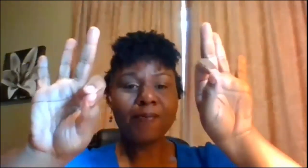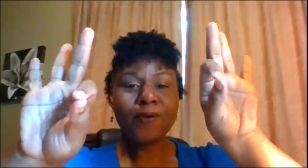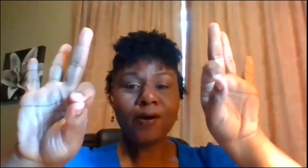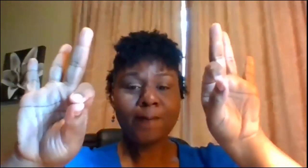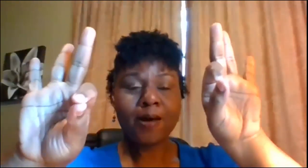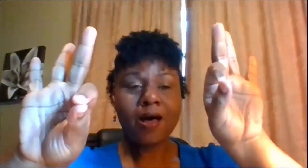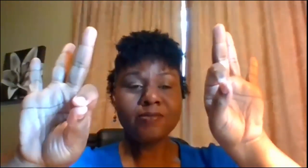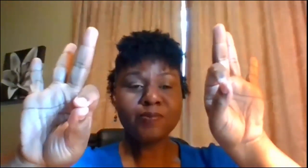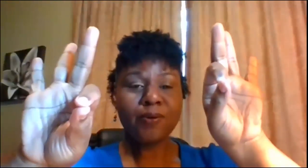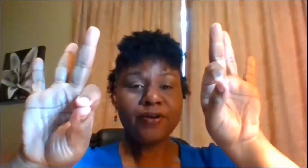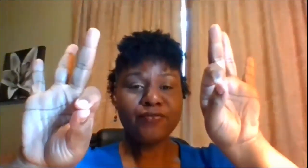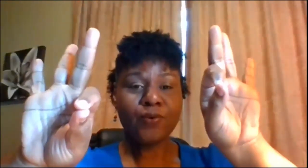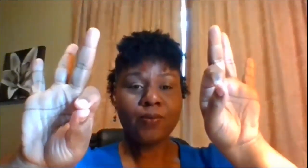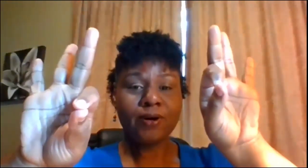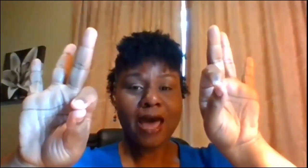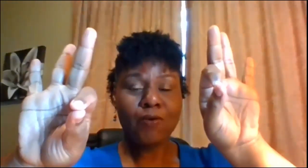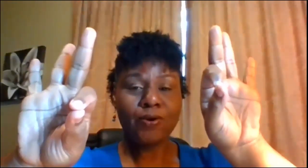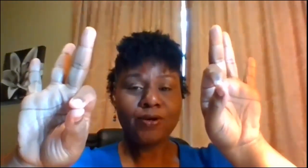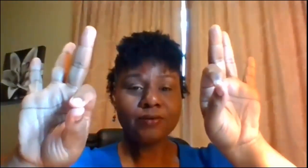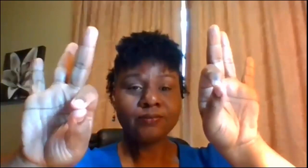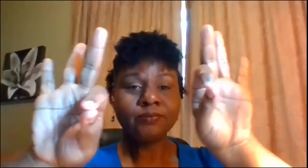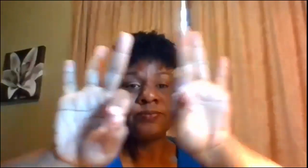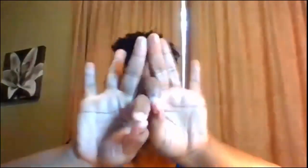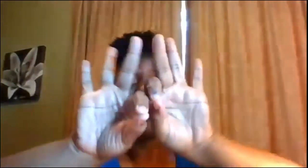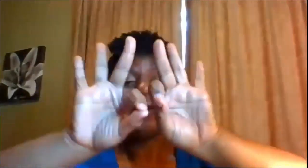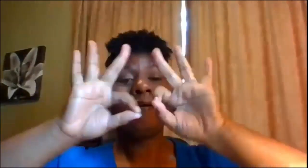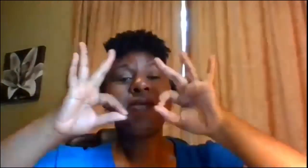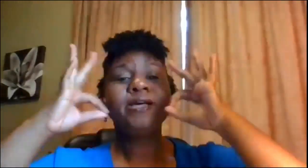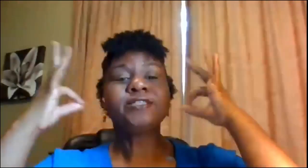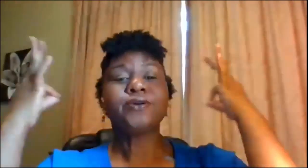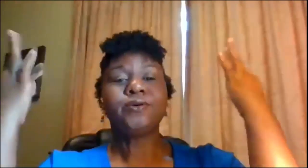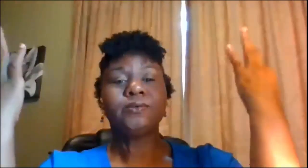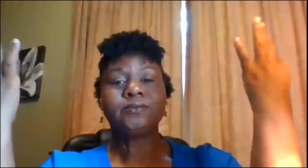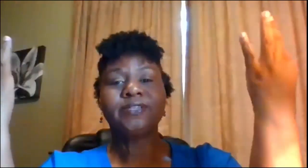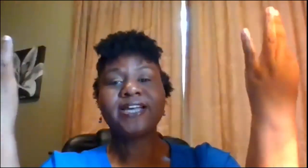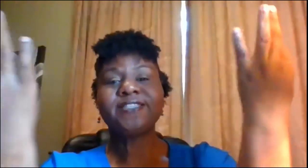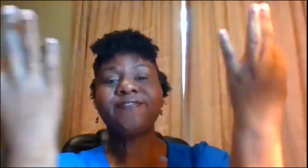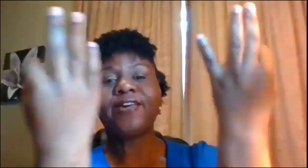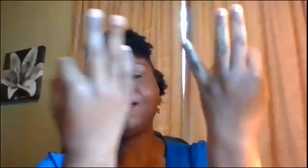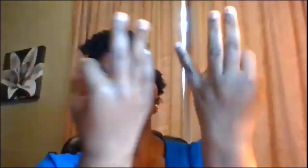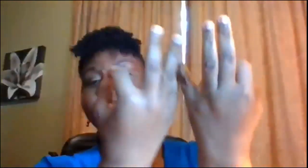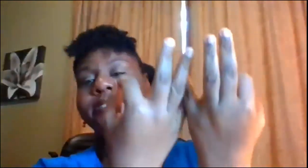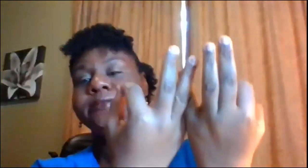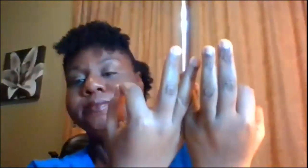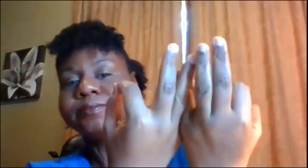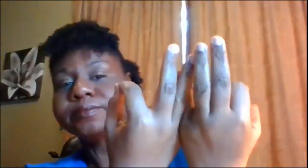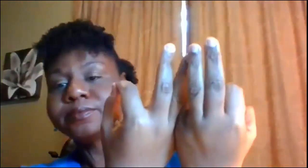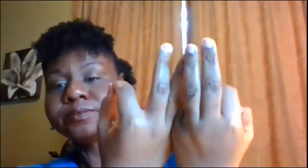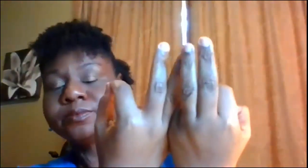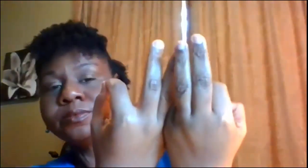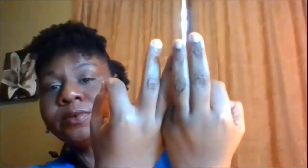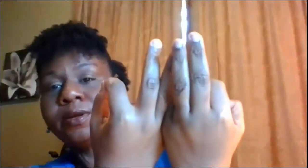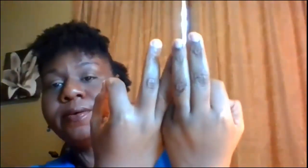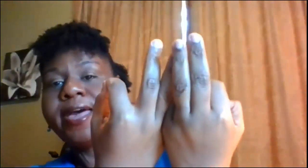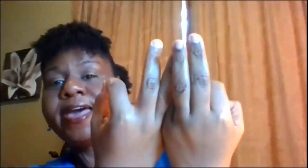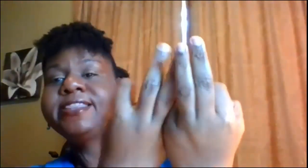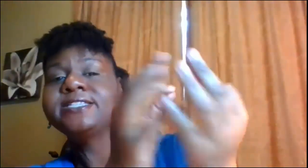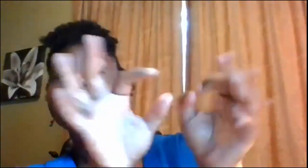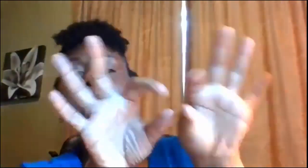palms pointed forward outward and make a circle that's family okay this is